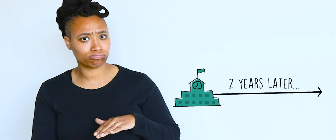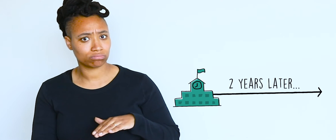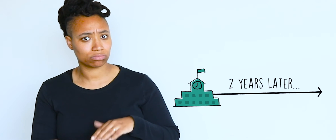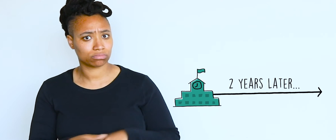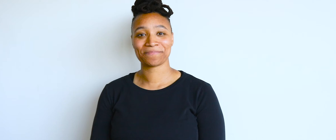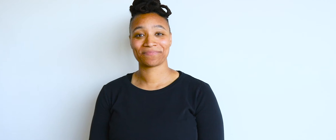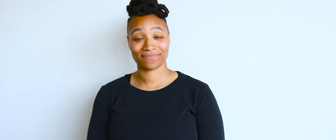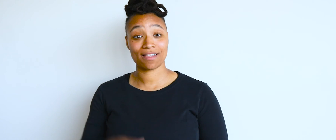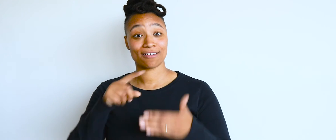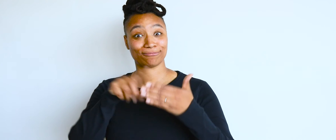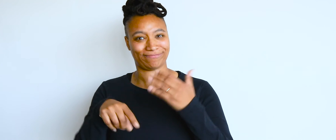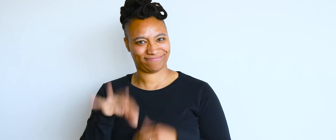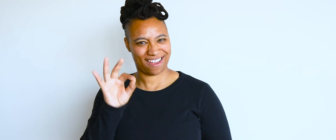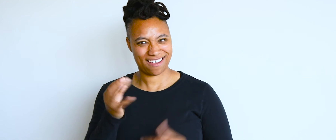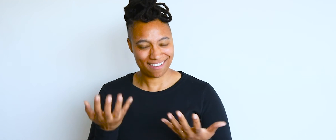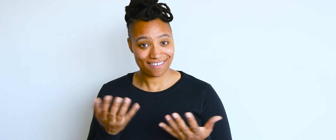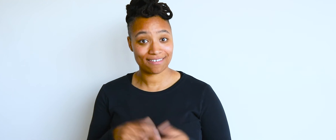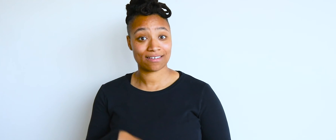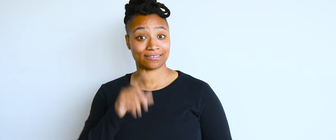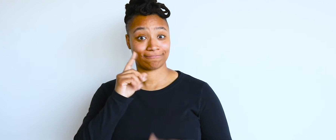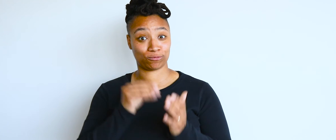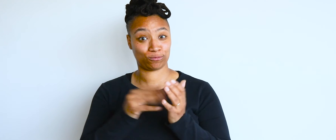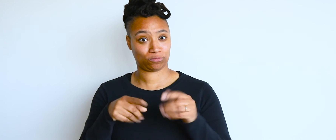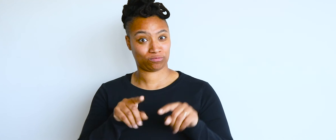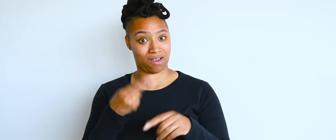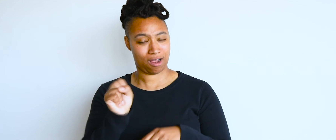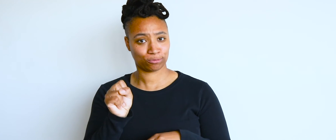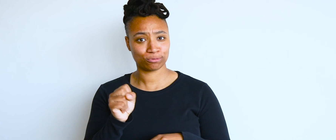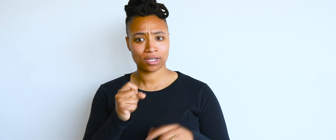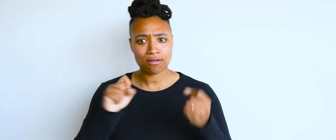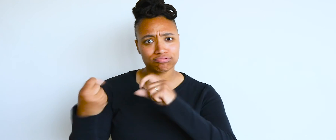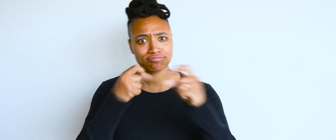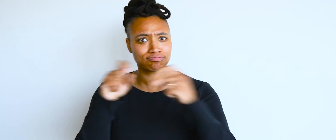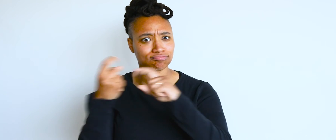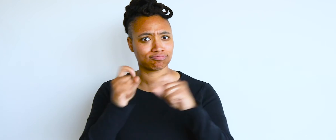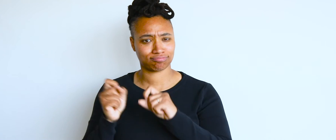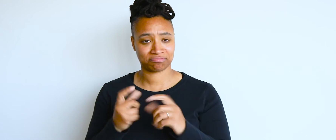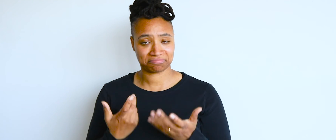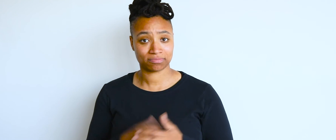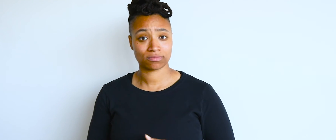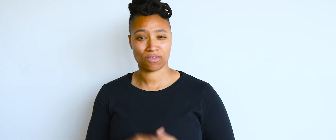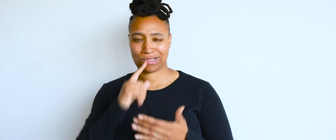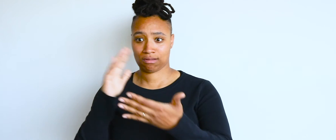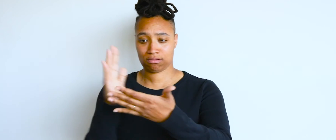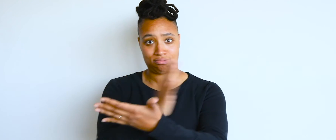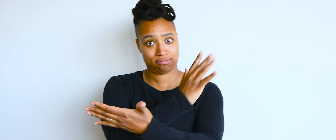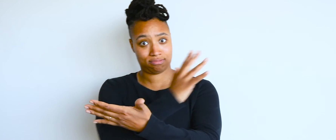What we see is that deaf students used text-based communication to varying degrees. From those who reported using text